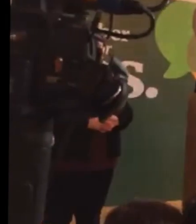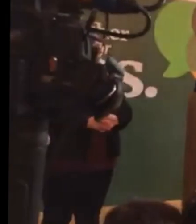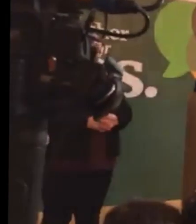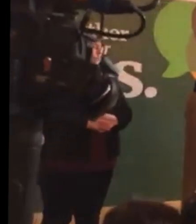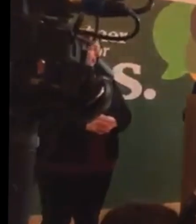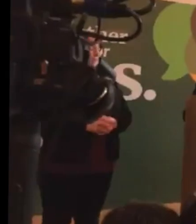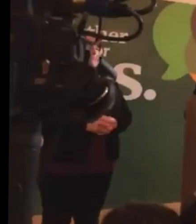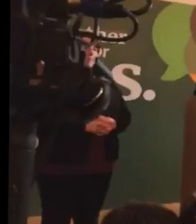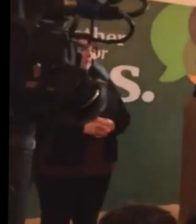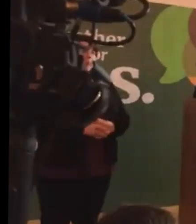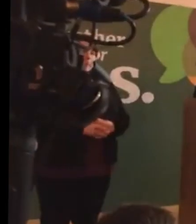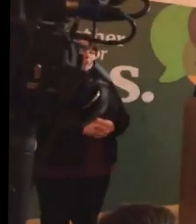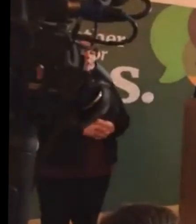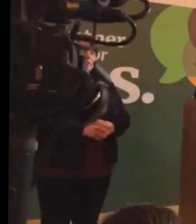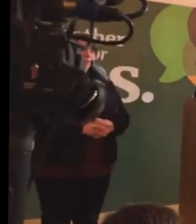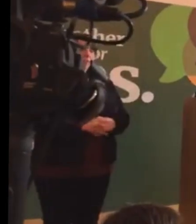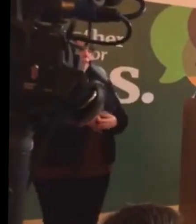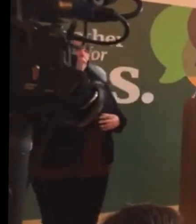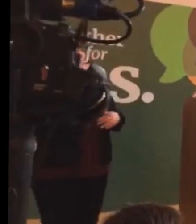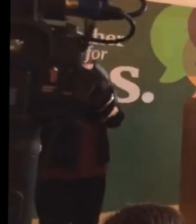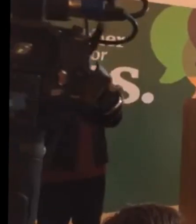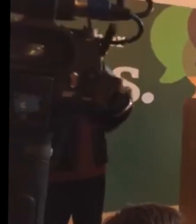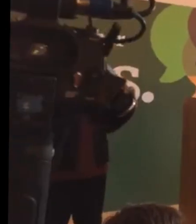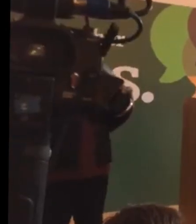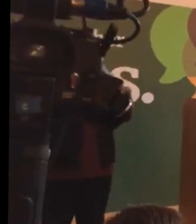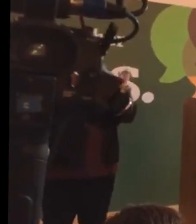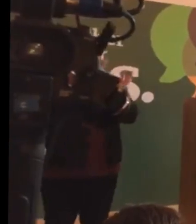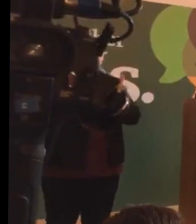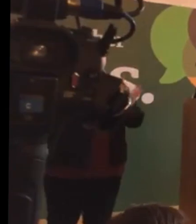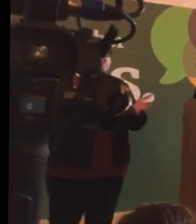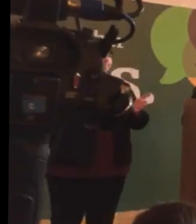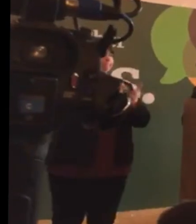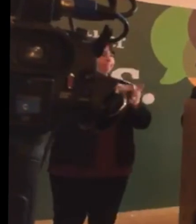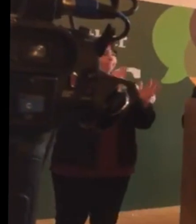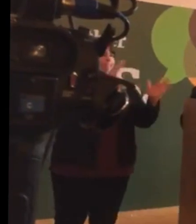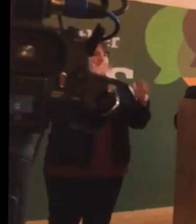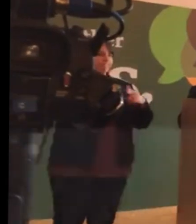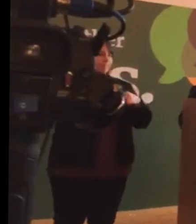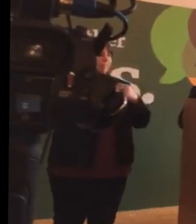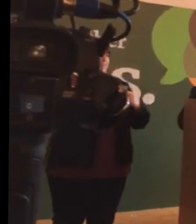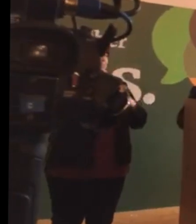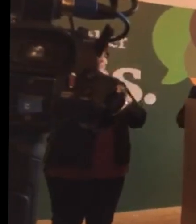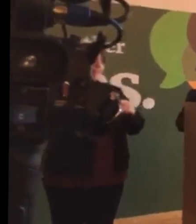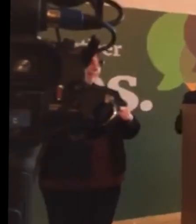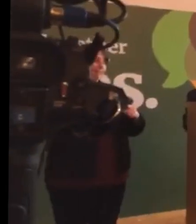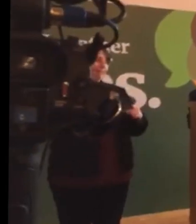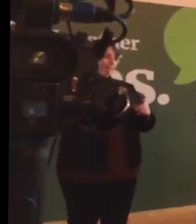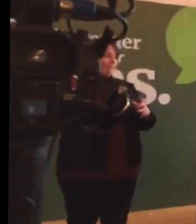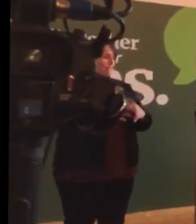Well, that was the most deserved standing ovation I'd ever encountered in my life.